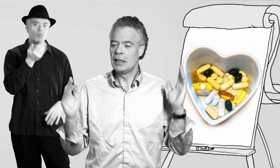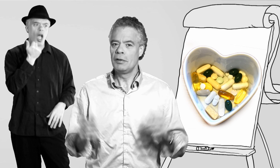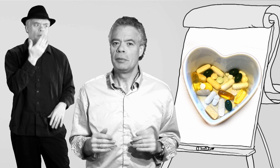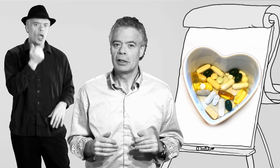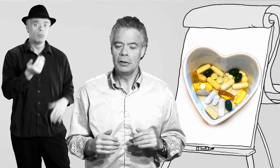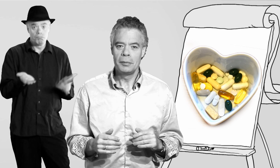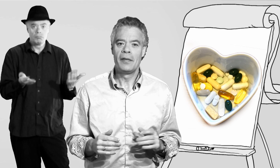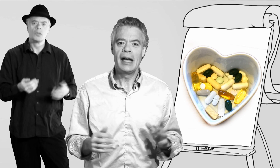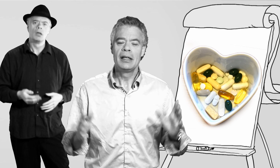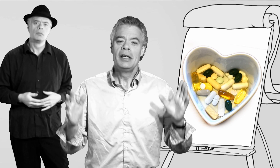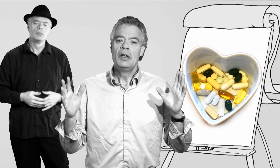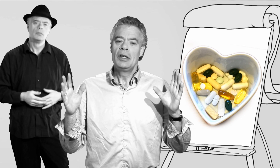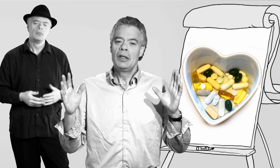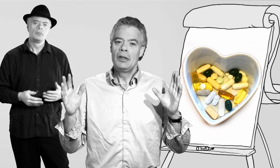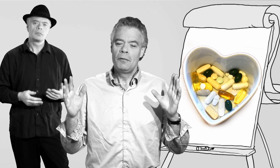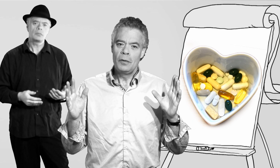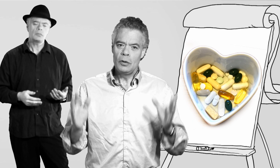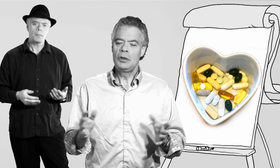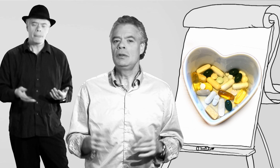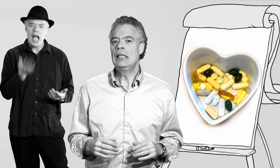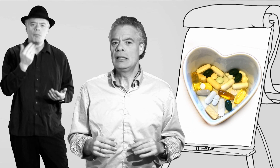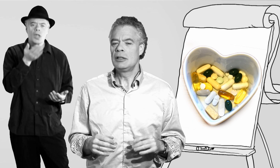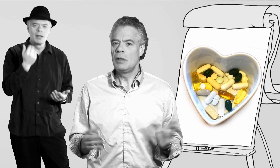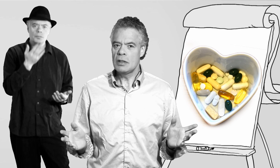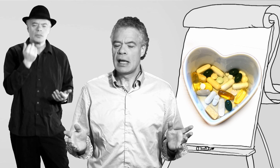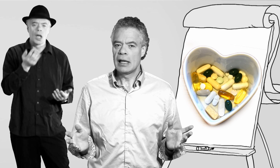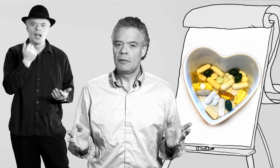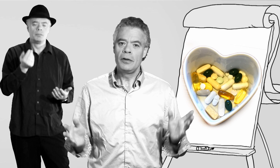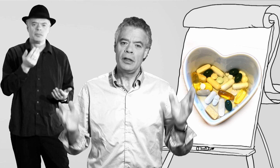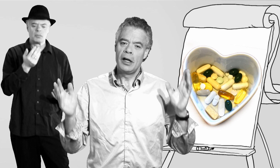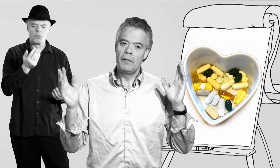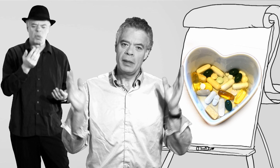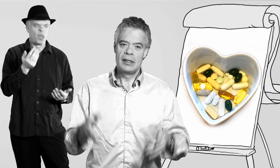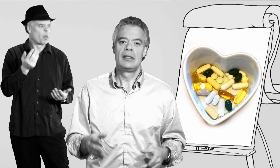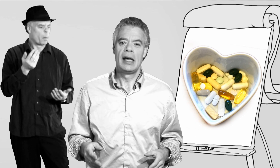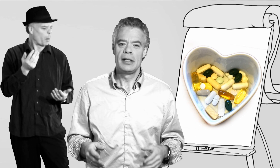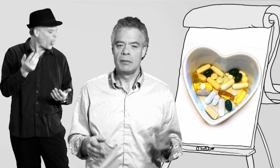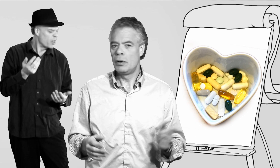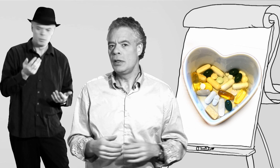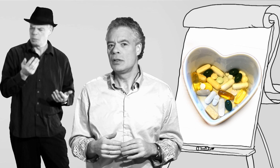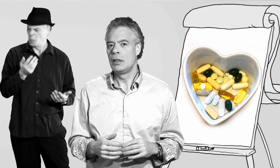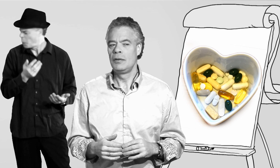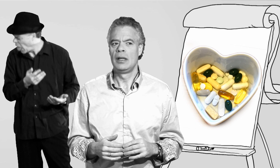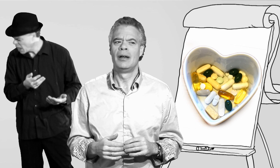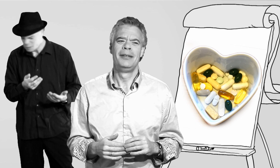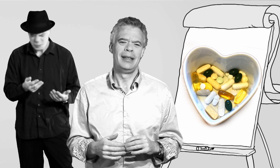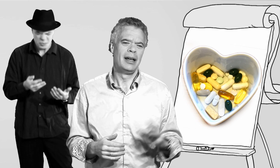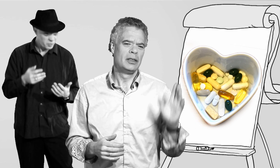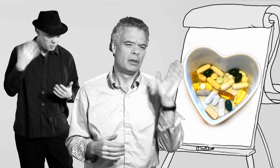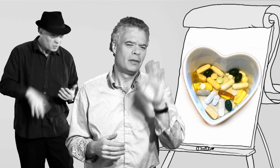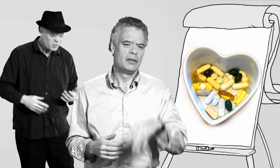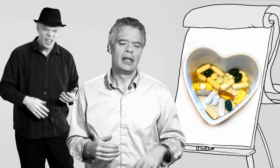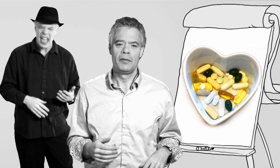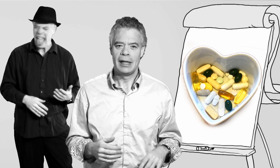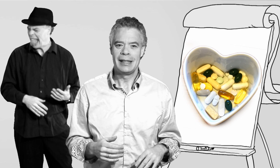I can't give you a little bit of a clue about that. The food you eat is most likely full of pesticides and poison. And you think, oh yeah,